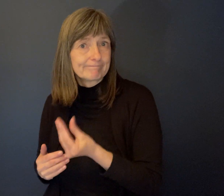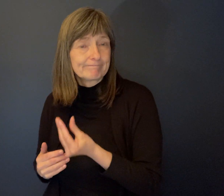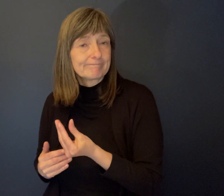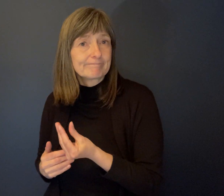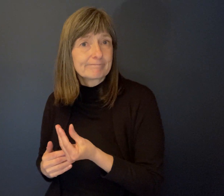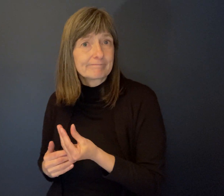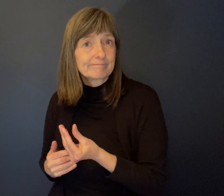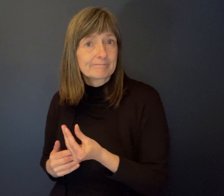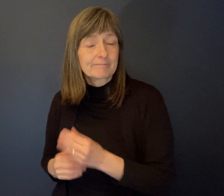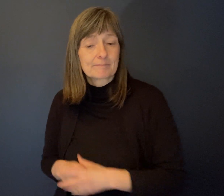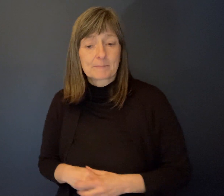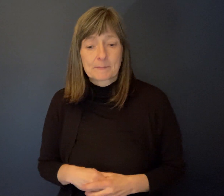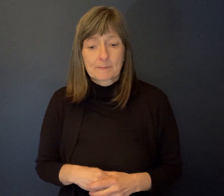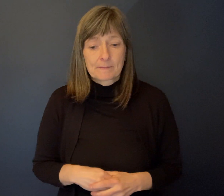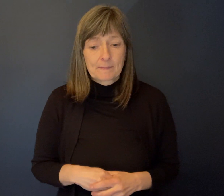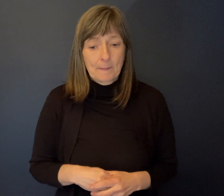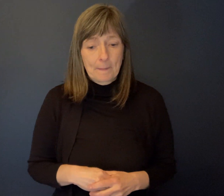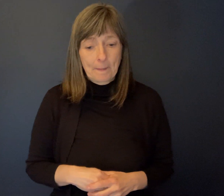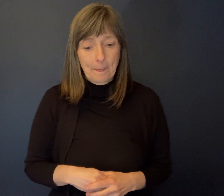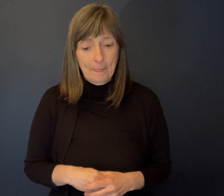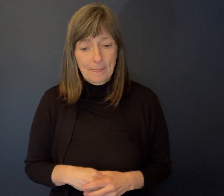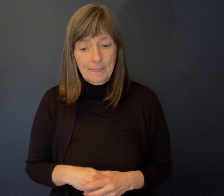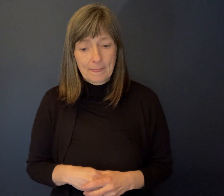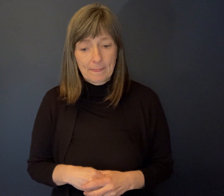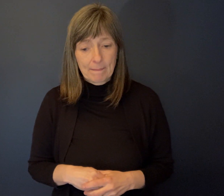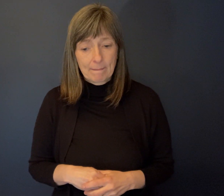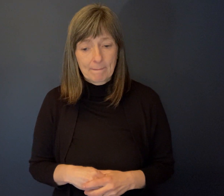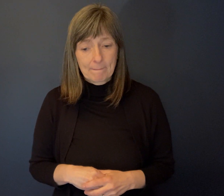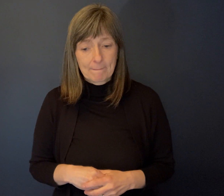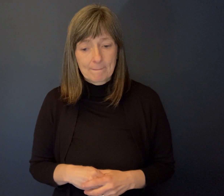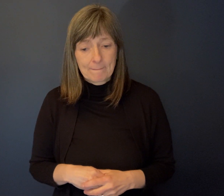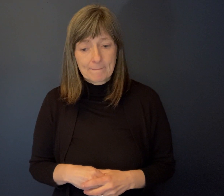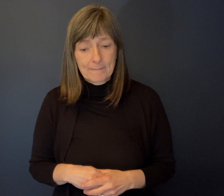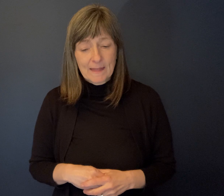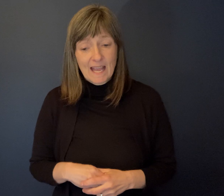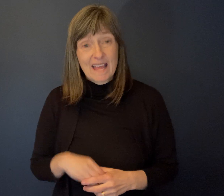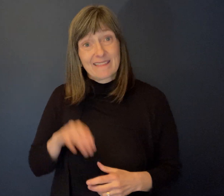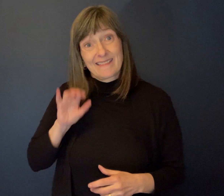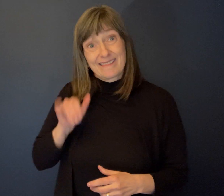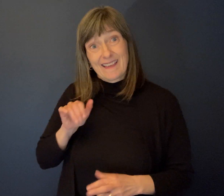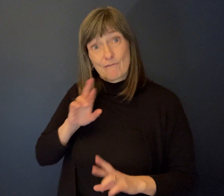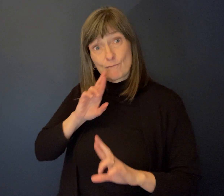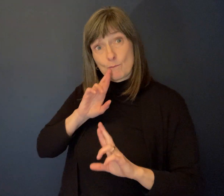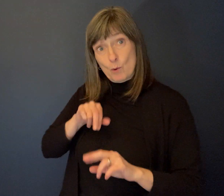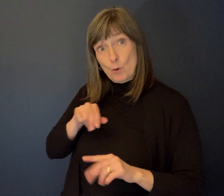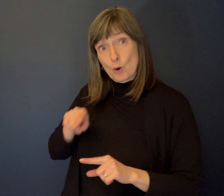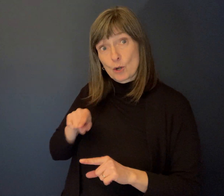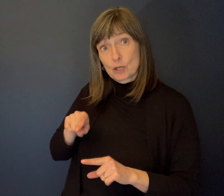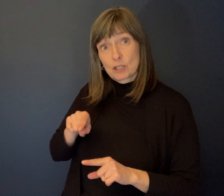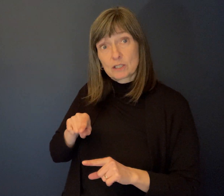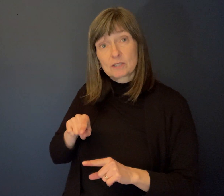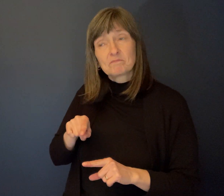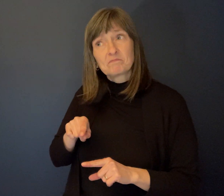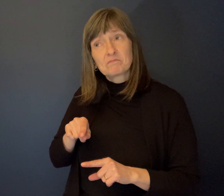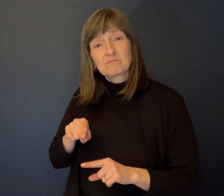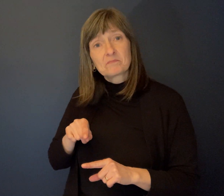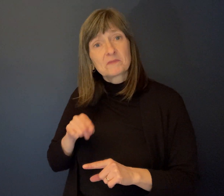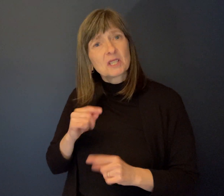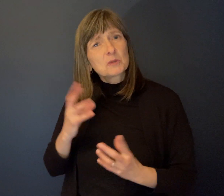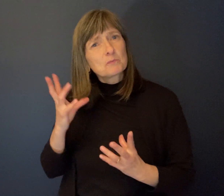their lives. Um, yeah. So, and the beauty about the report is that it talked to consumers, it talked to individuals